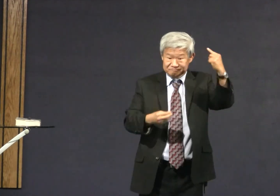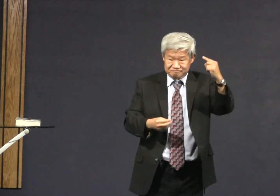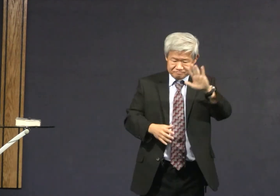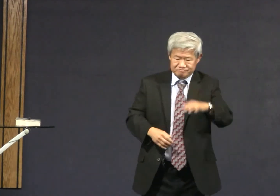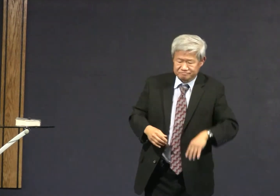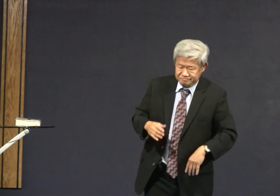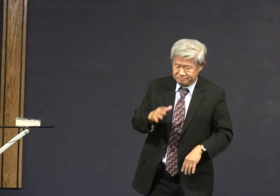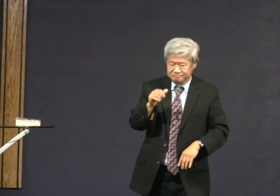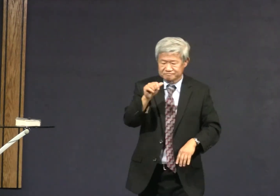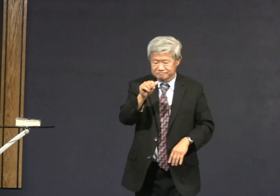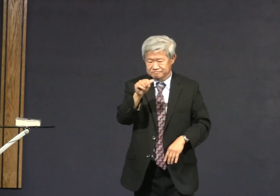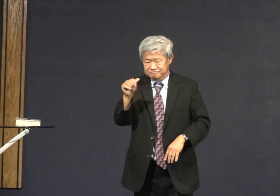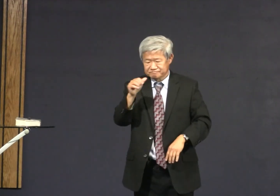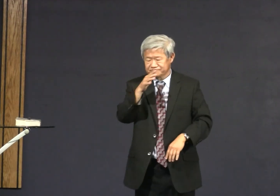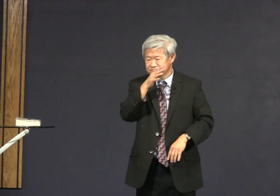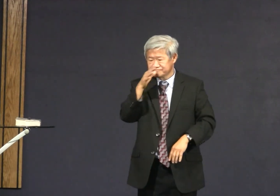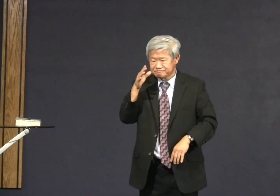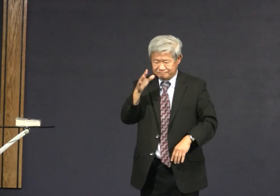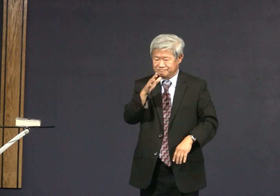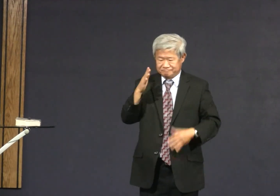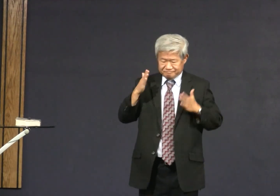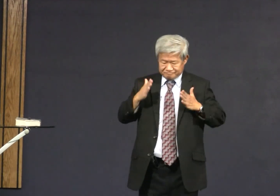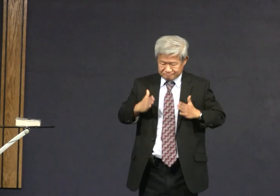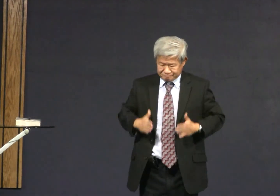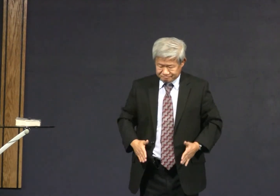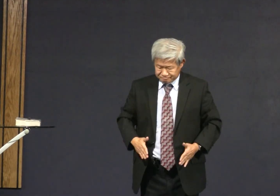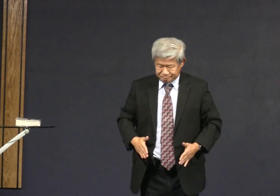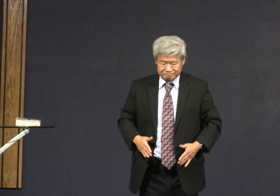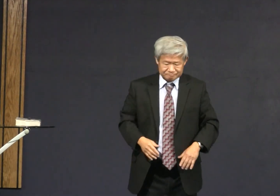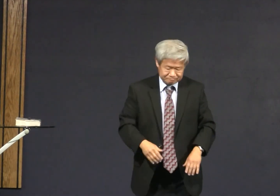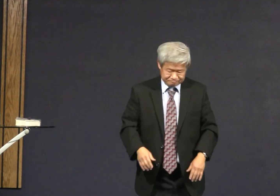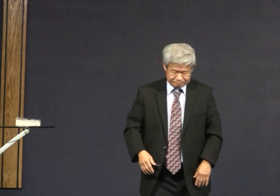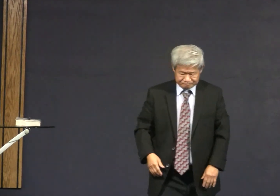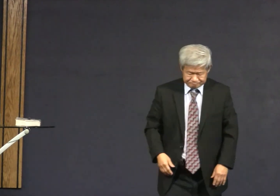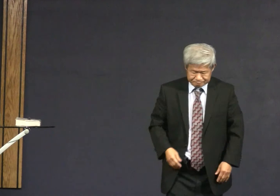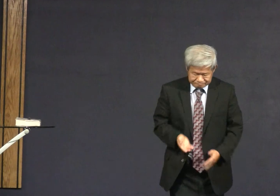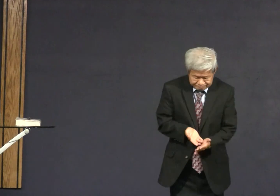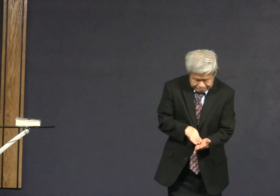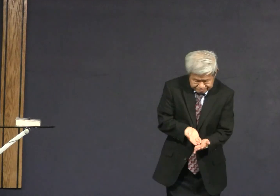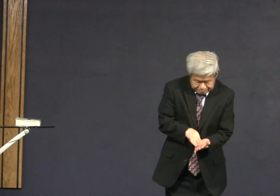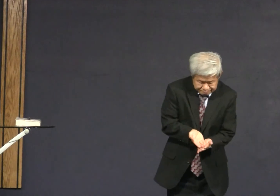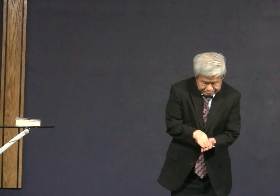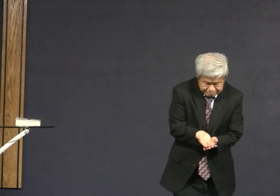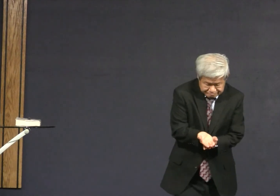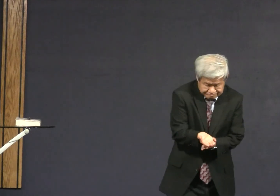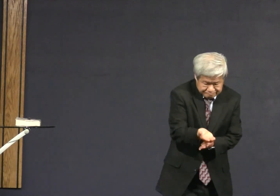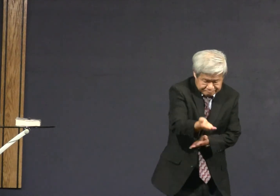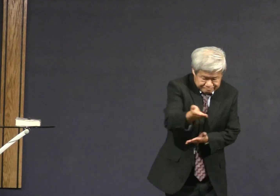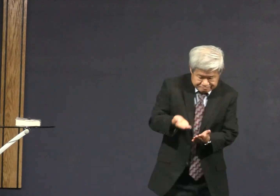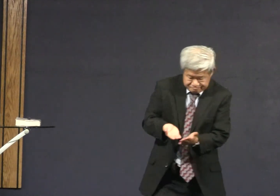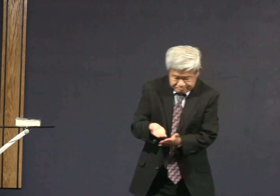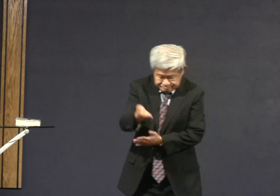so number one first parable is about